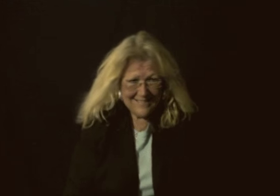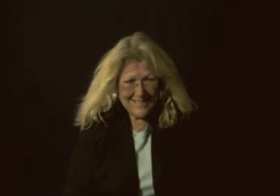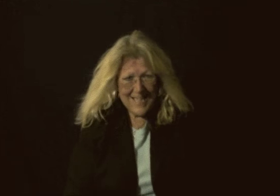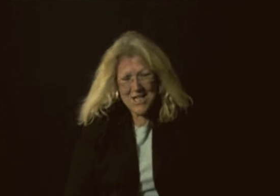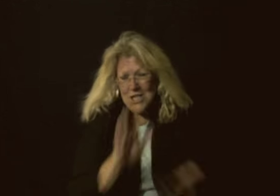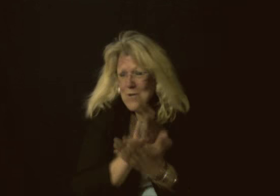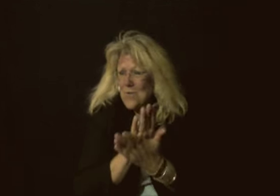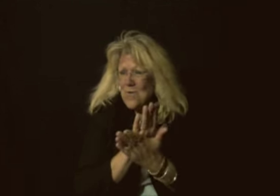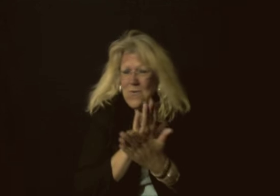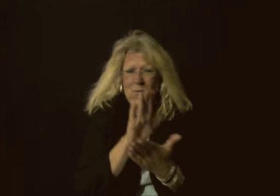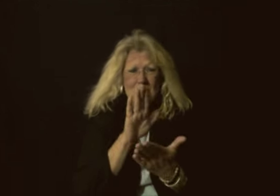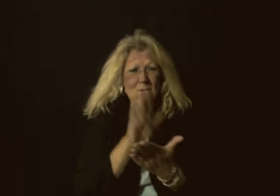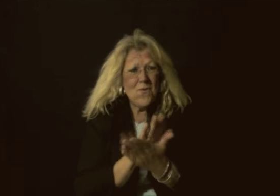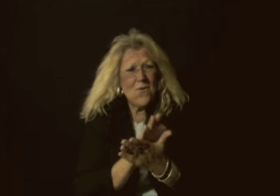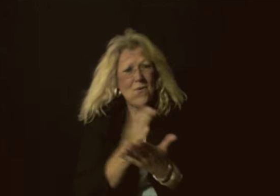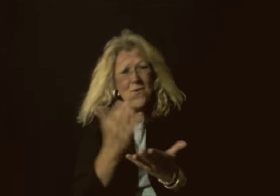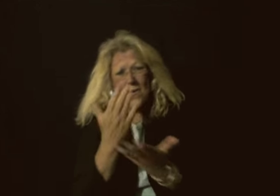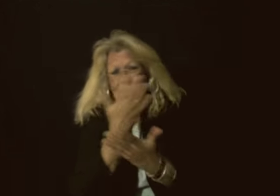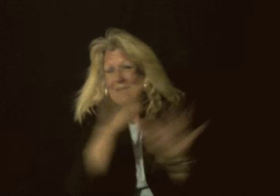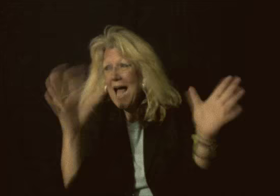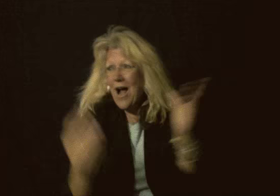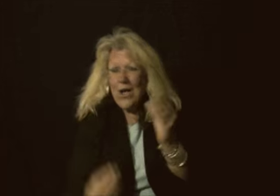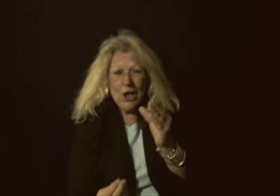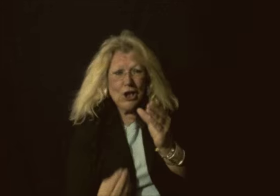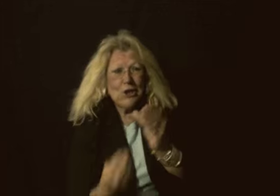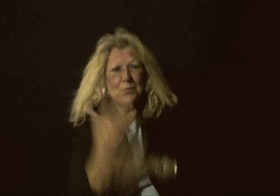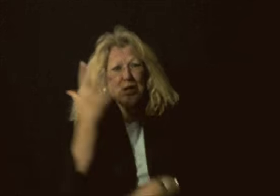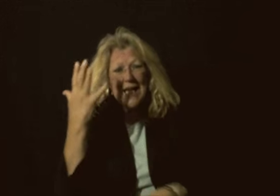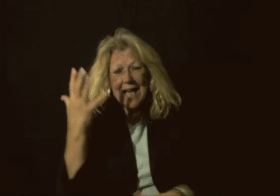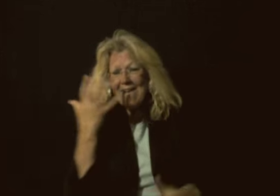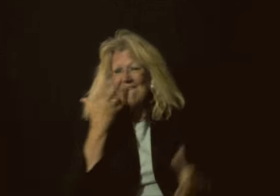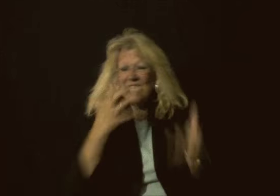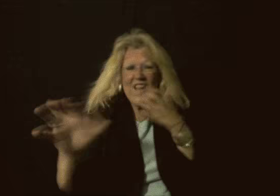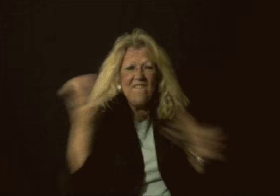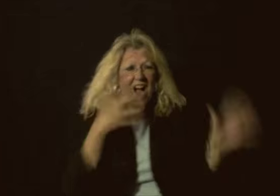Screw down the wind fever!